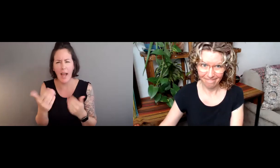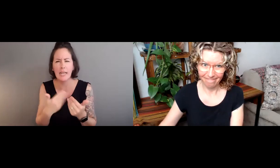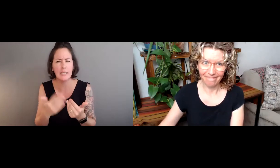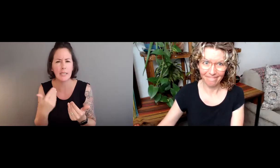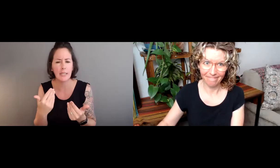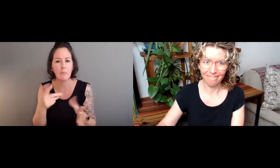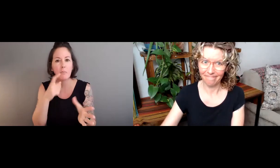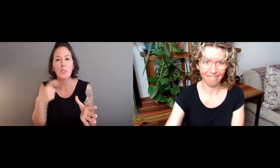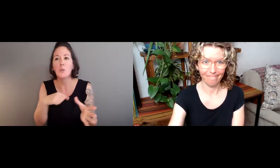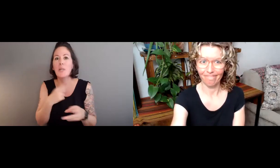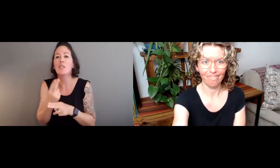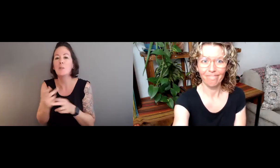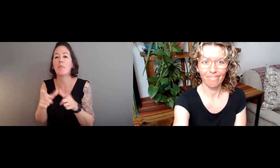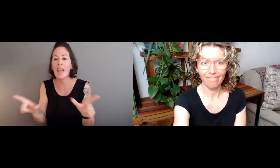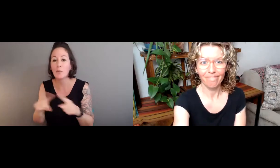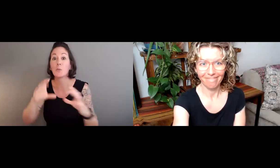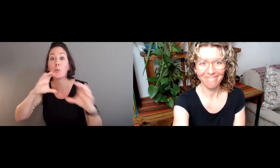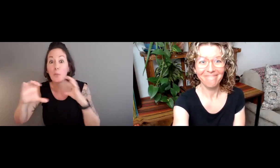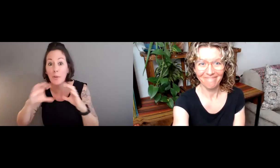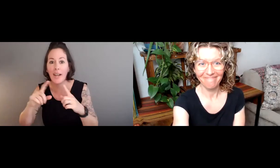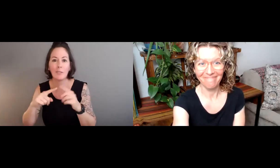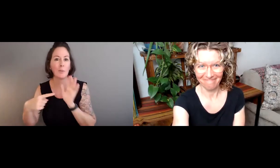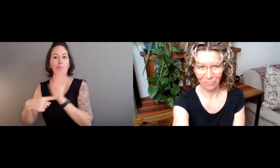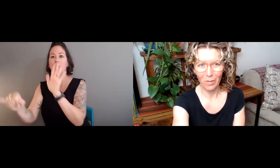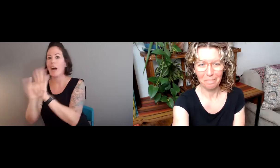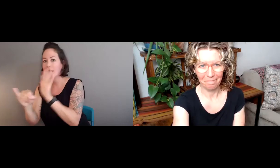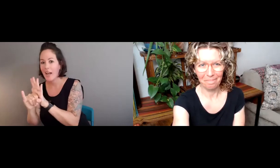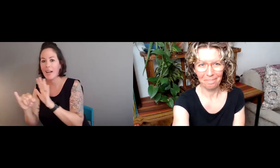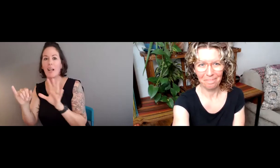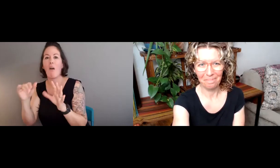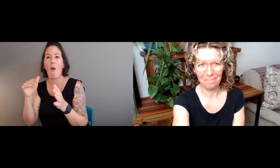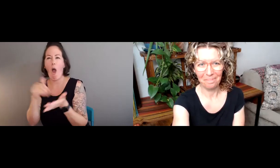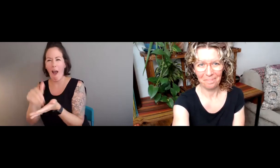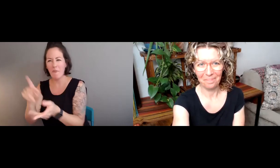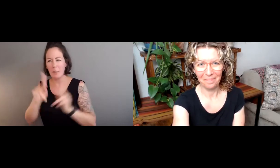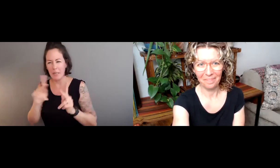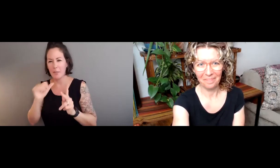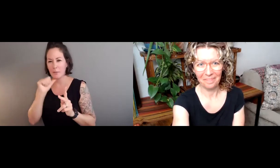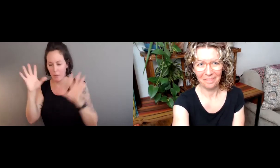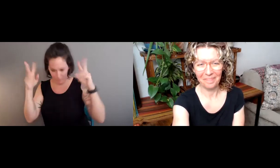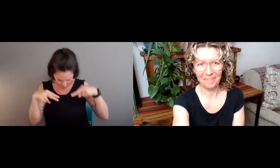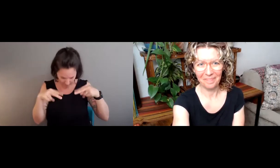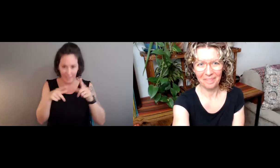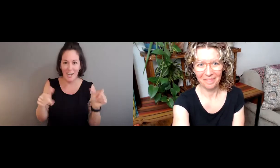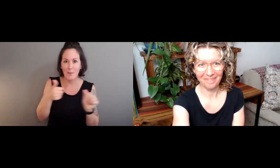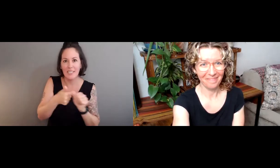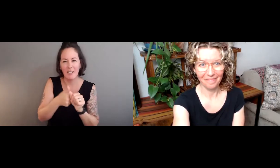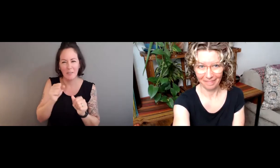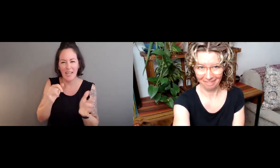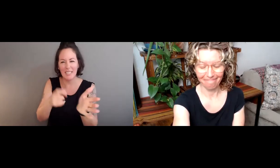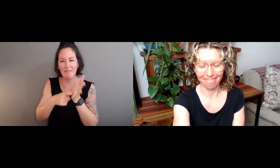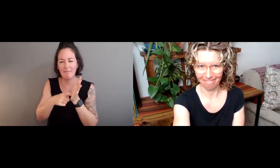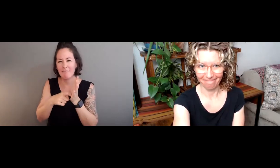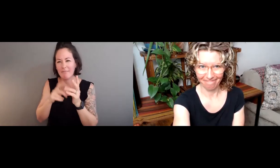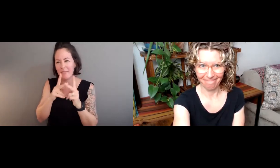When we think about language in and of itself, it's not easy because we use language to communicate, to indicate our identity. And